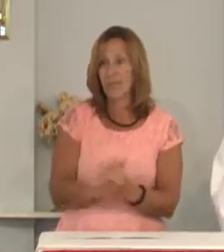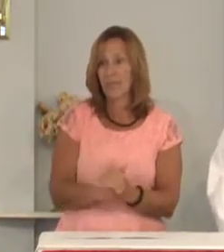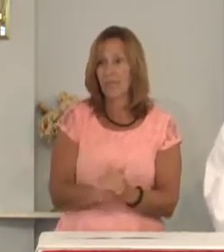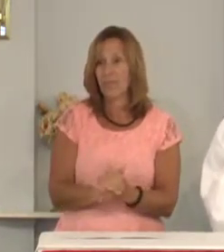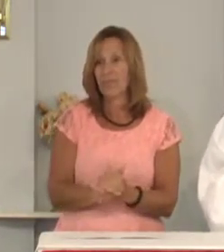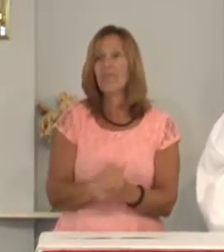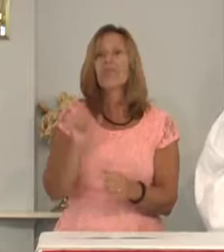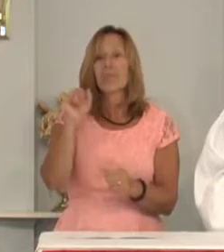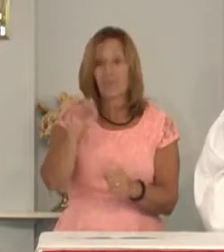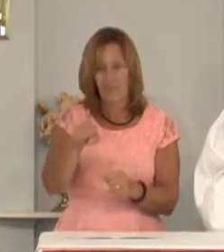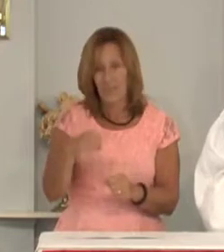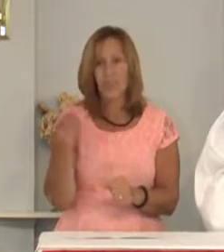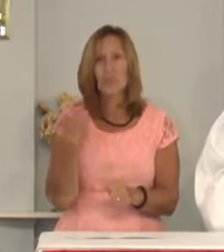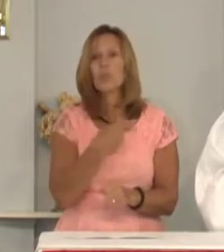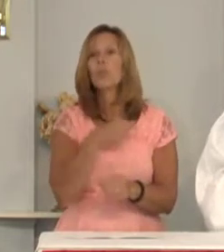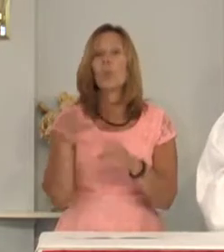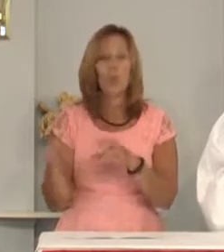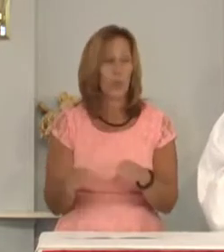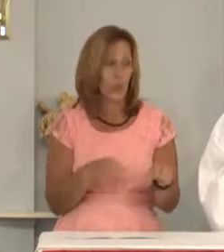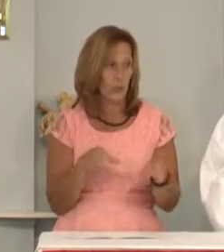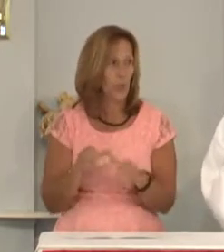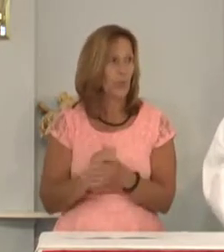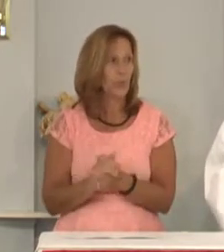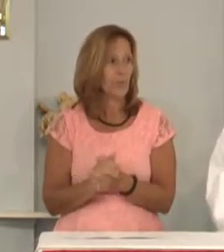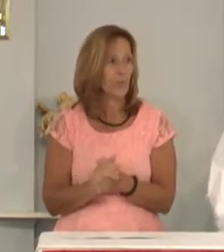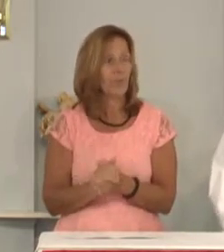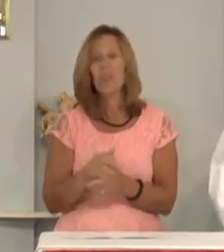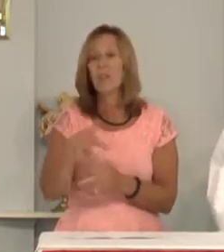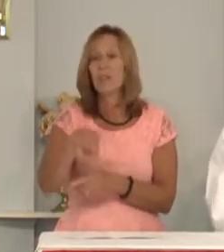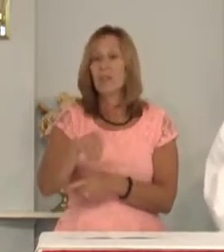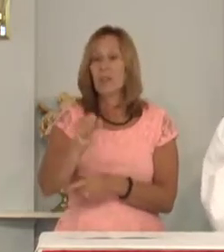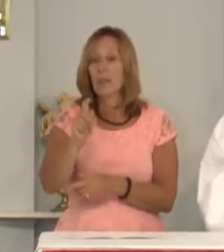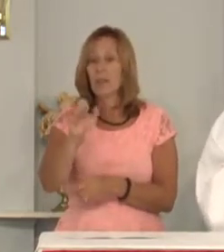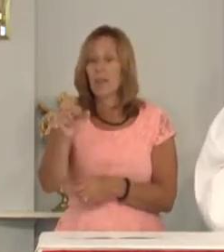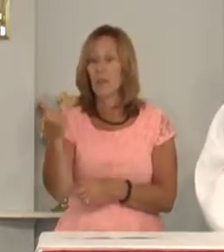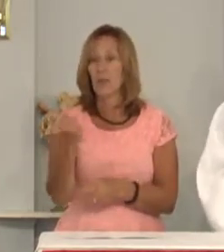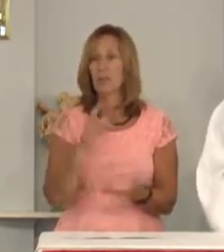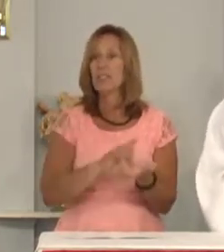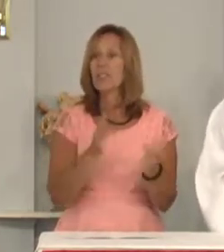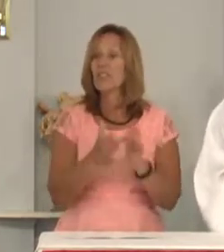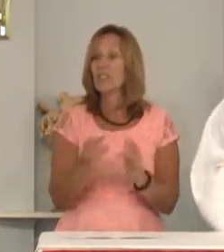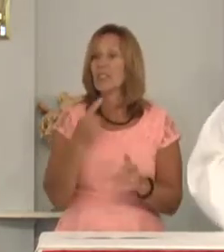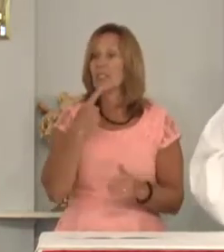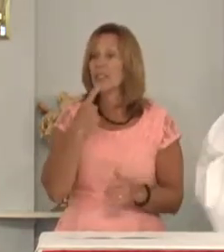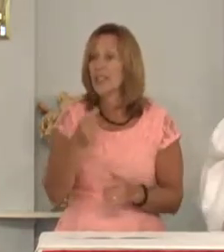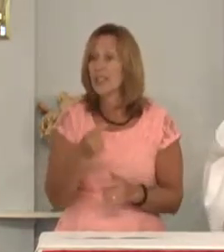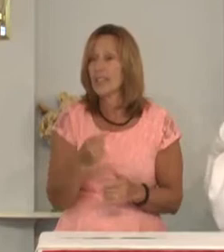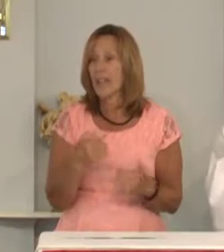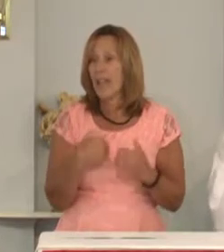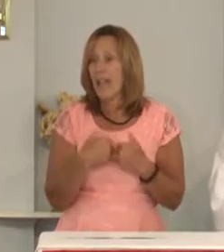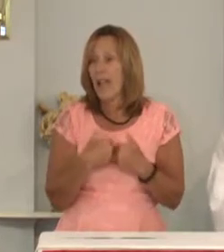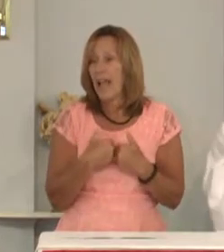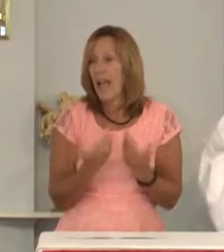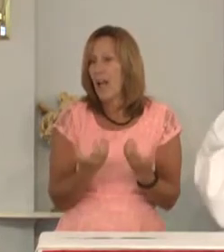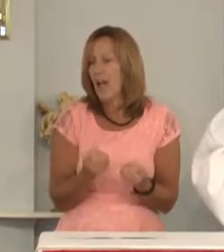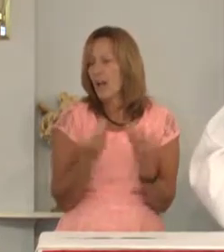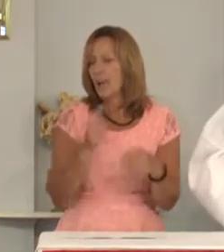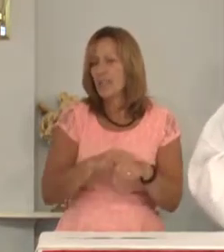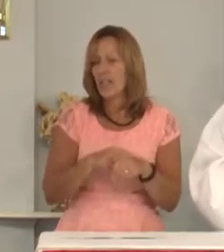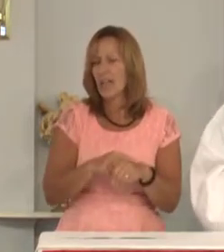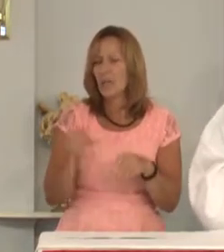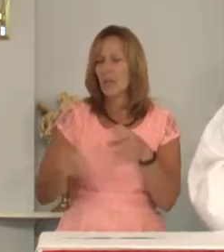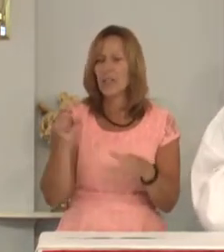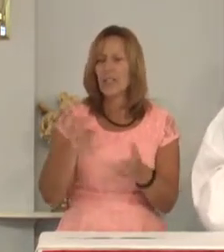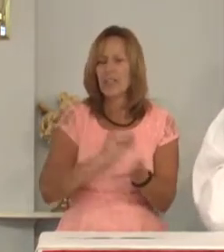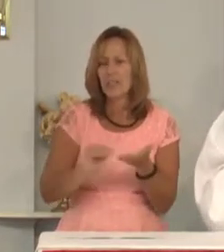You bet we do. So Peter comes to Jesus and says how often should I